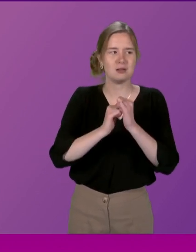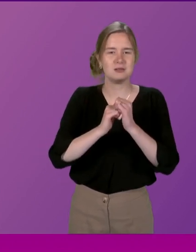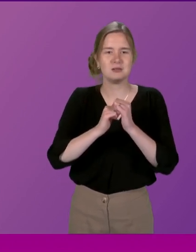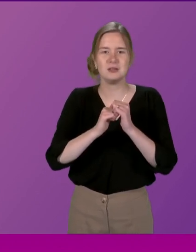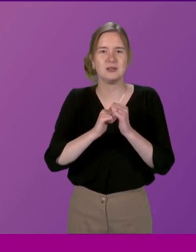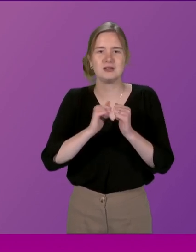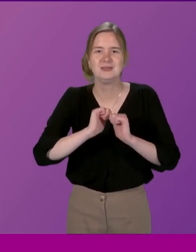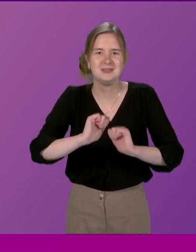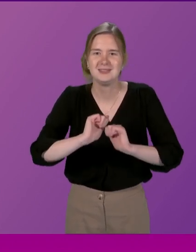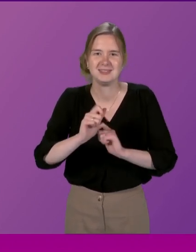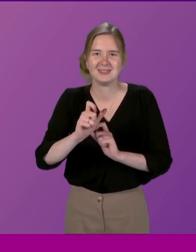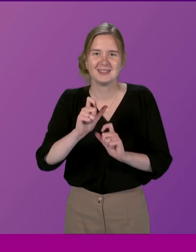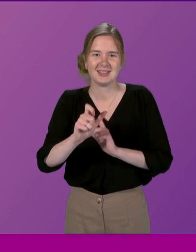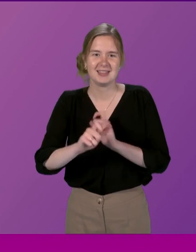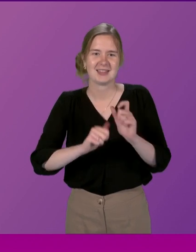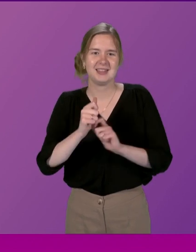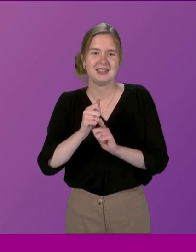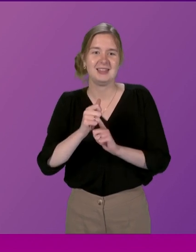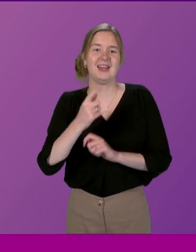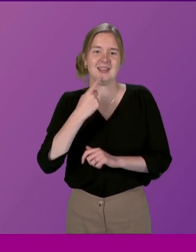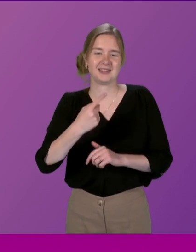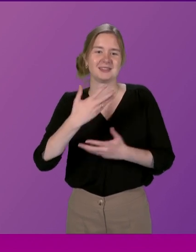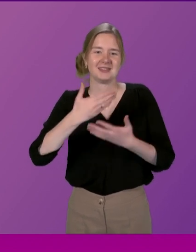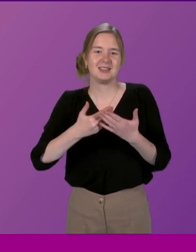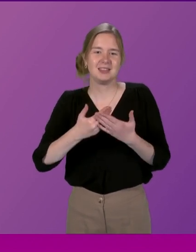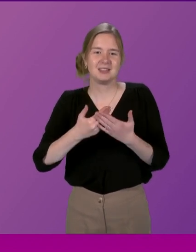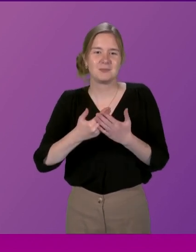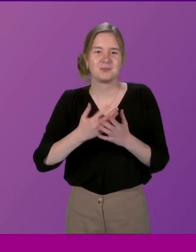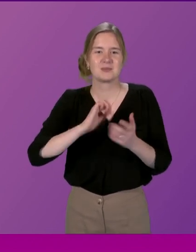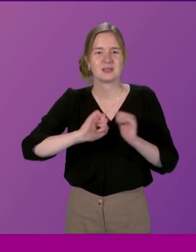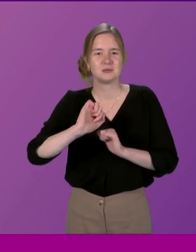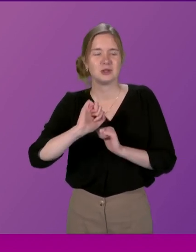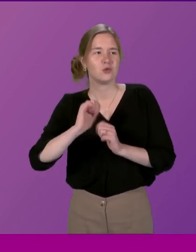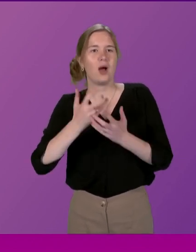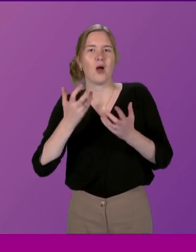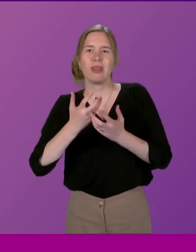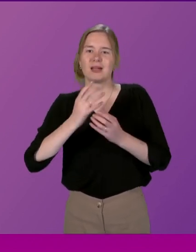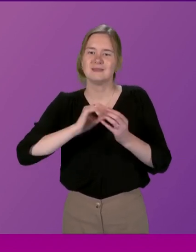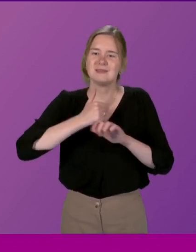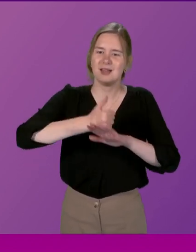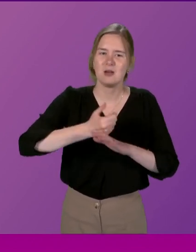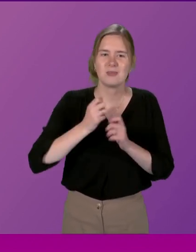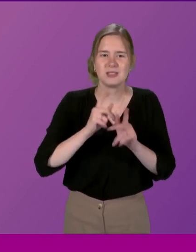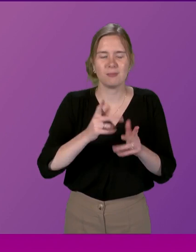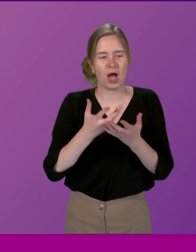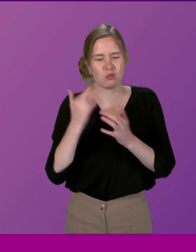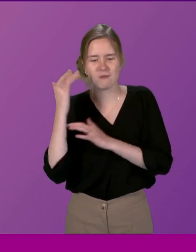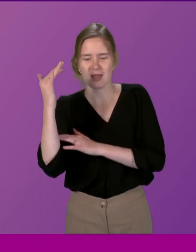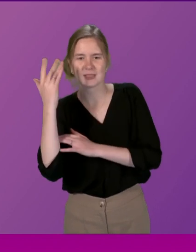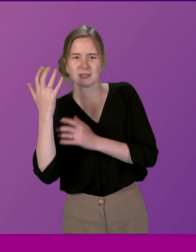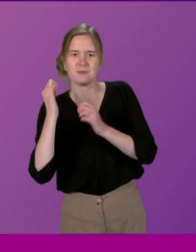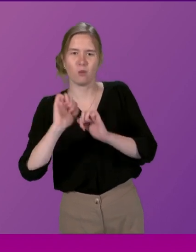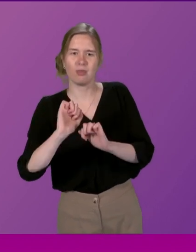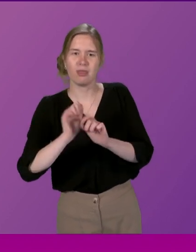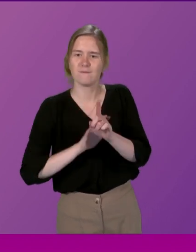the structures of debates need to be done in the round so not reflective of the current session but actually reflective of